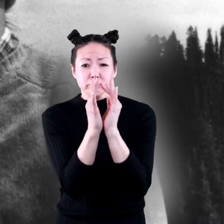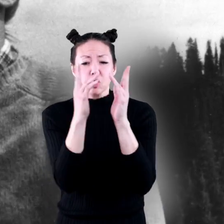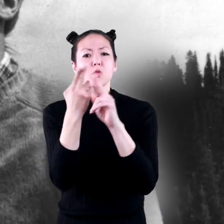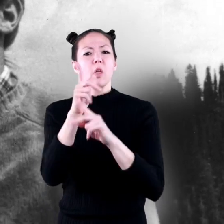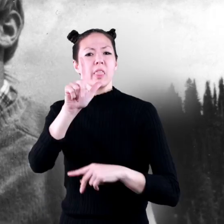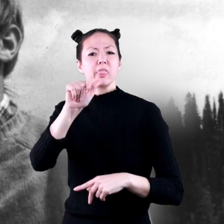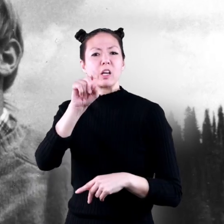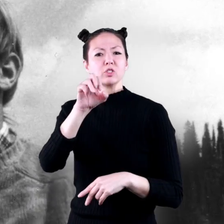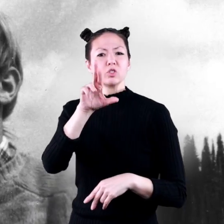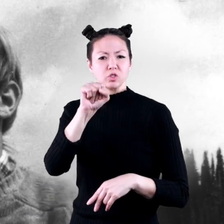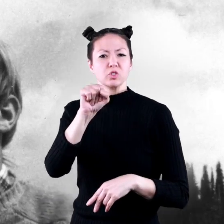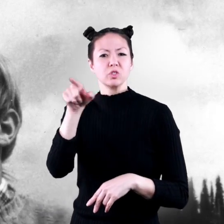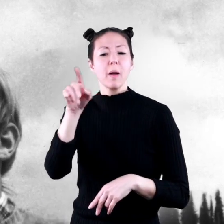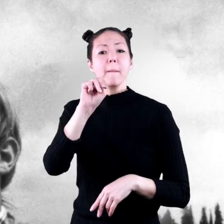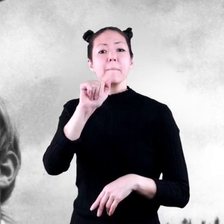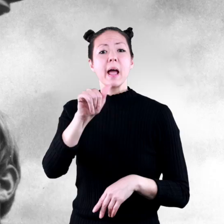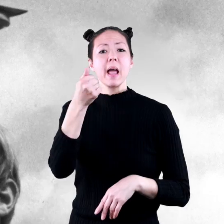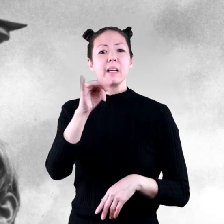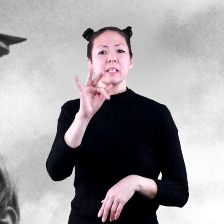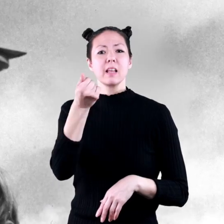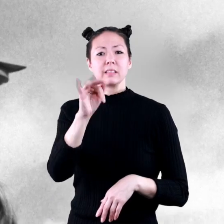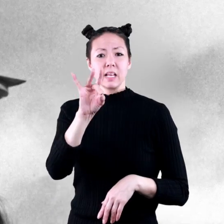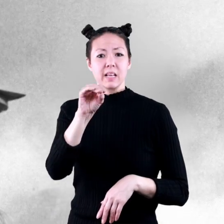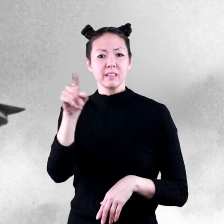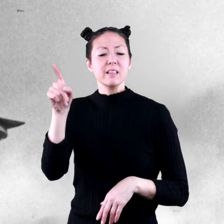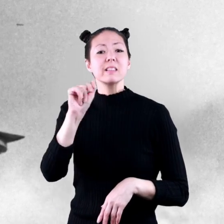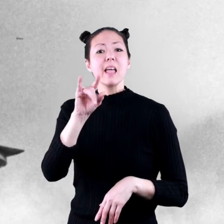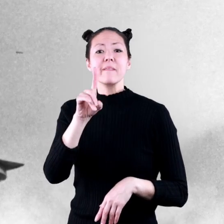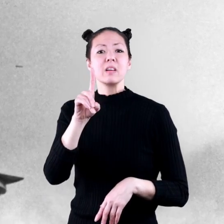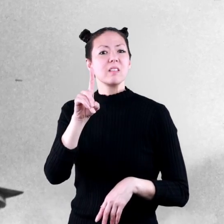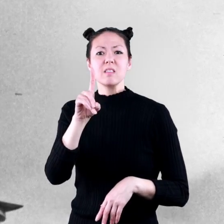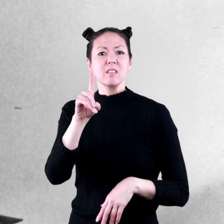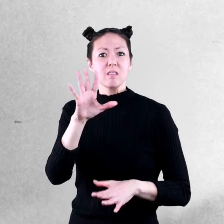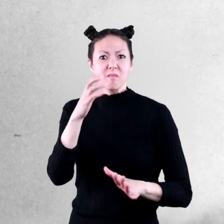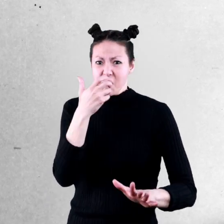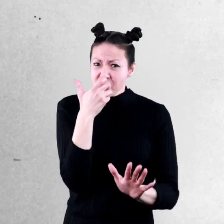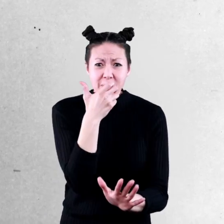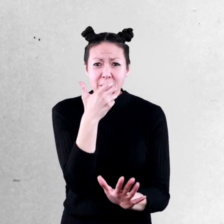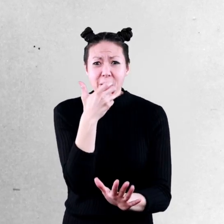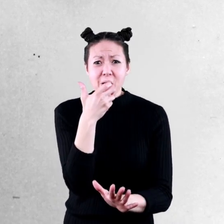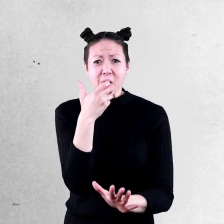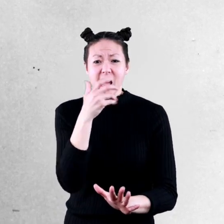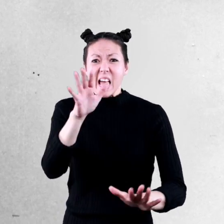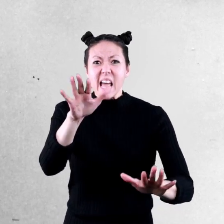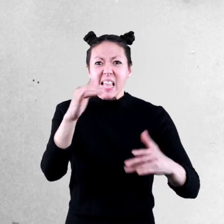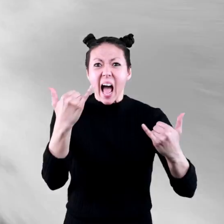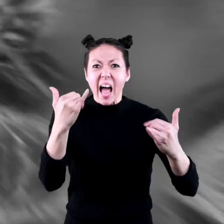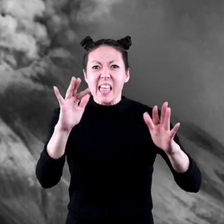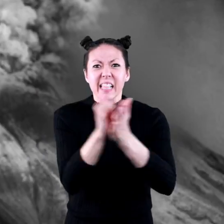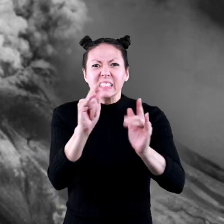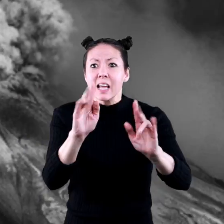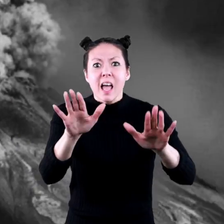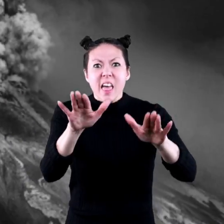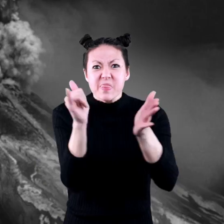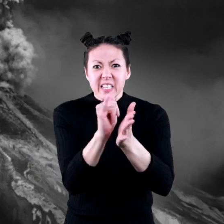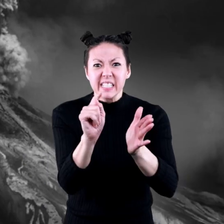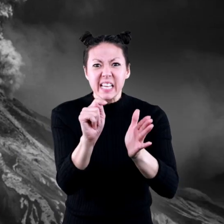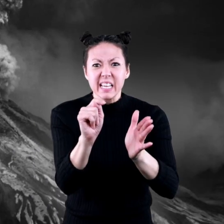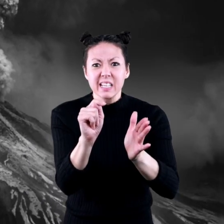with his lasers. On May 18, 1980, David called out over the radio, This is it! This